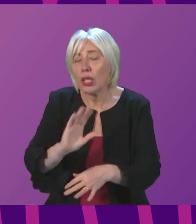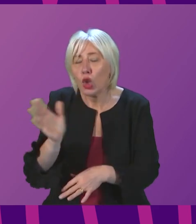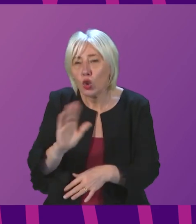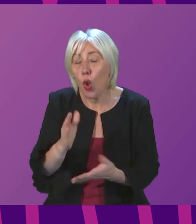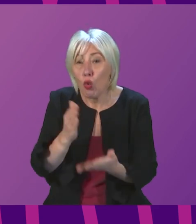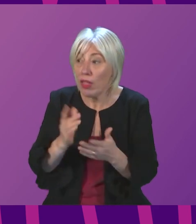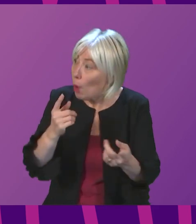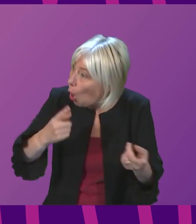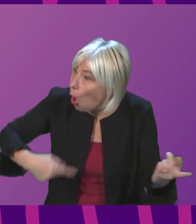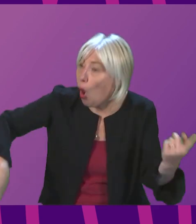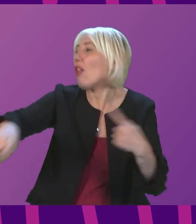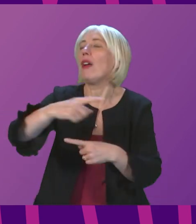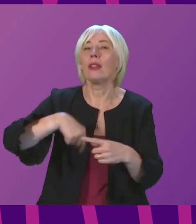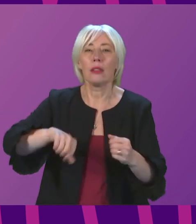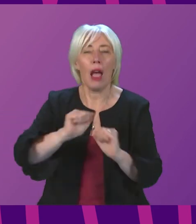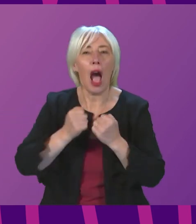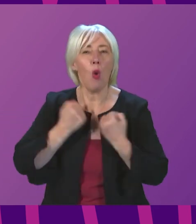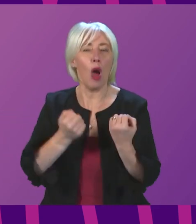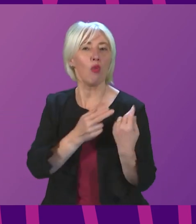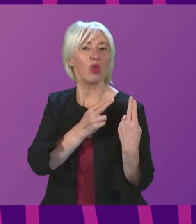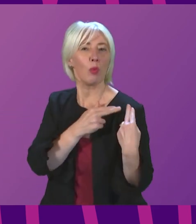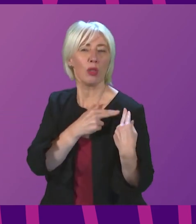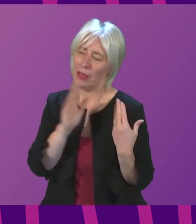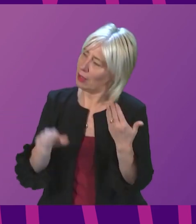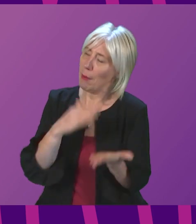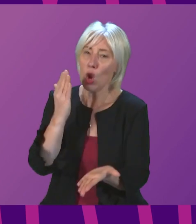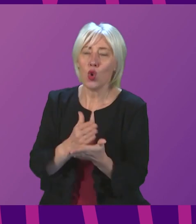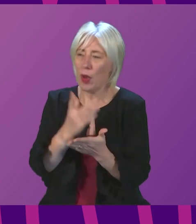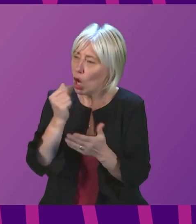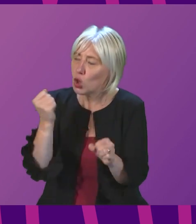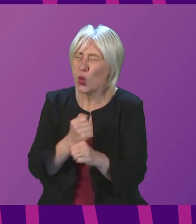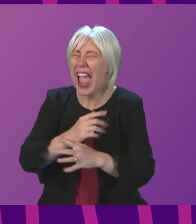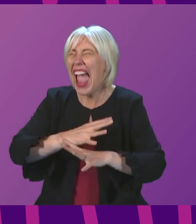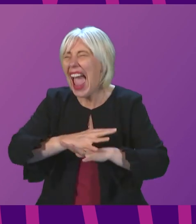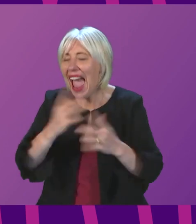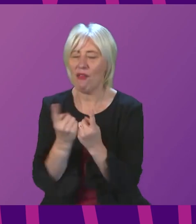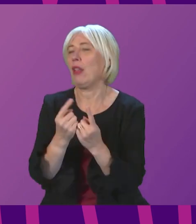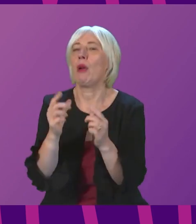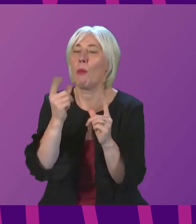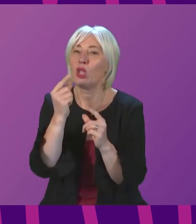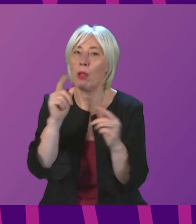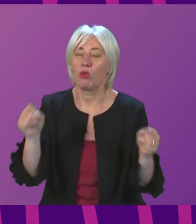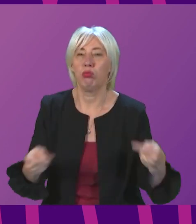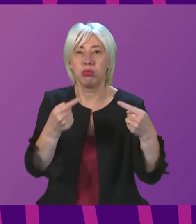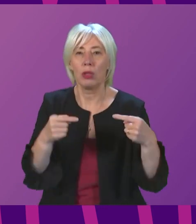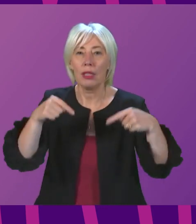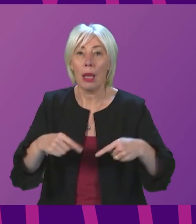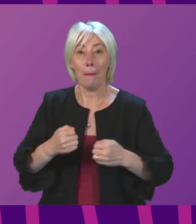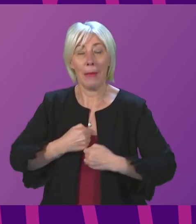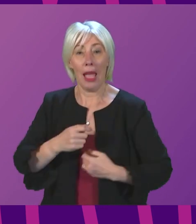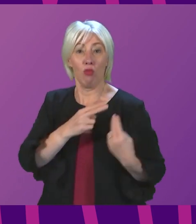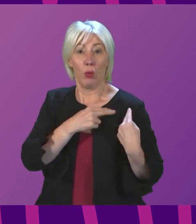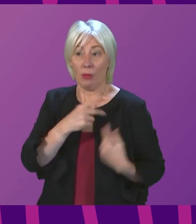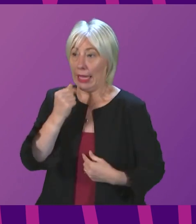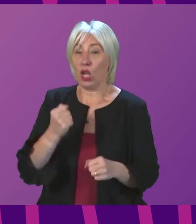within our own responsibilities, doing everything we can to meet this challenge. I will do everything within my responsibility, but I need